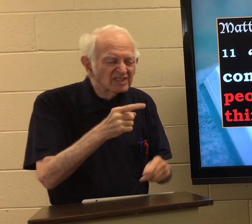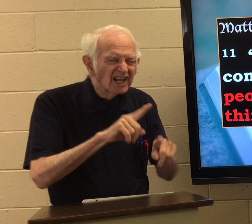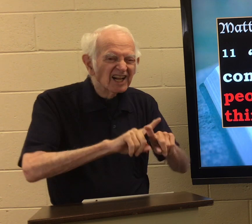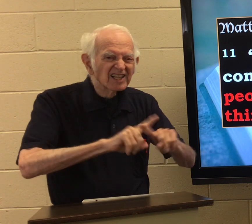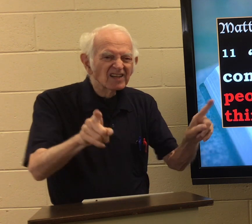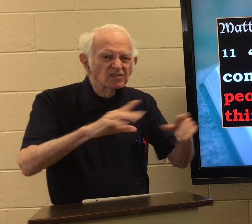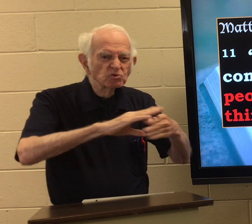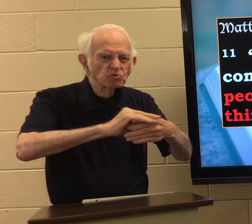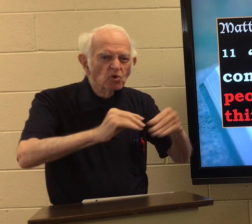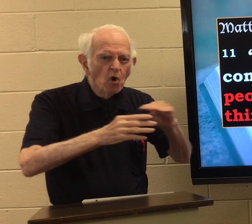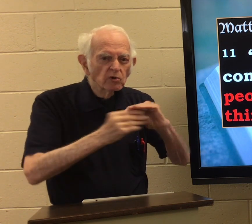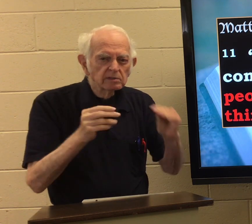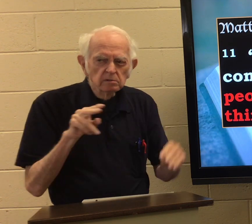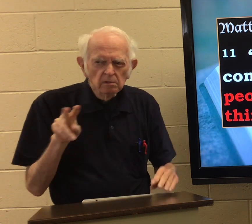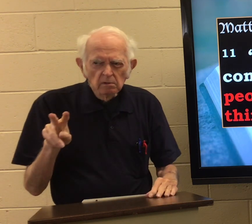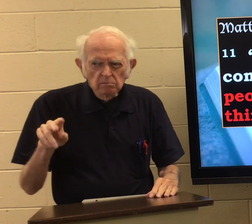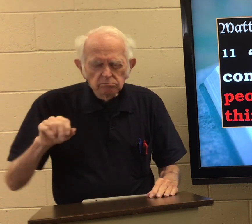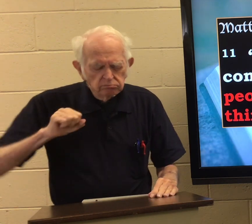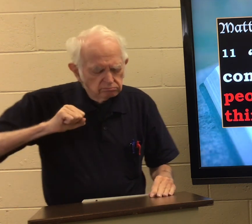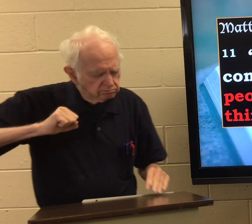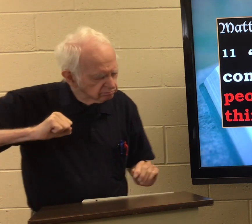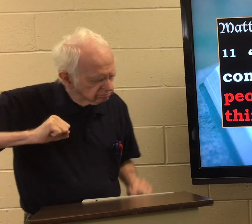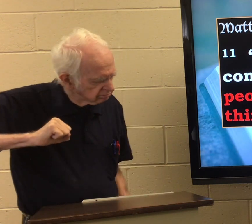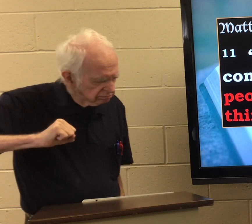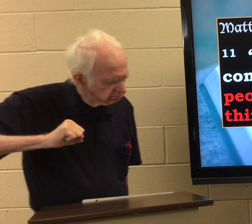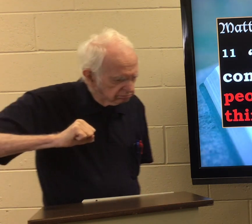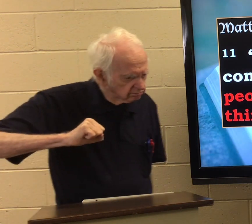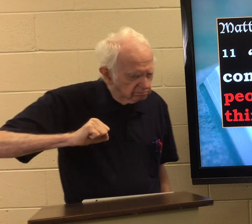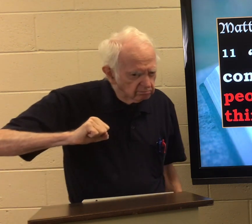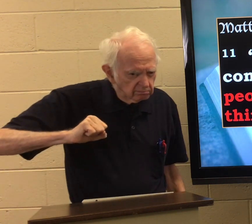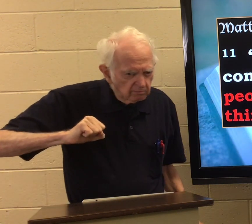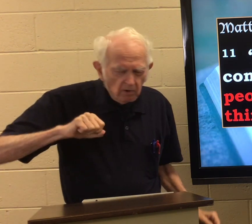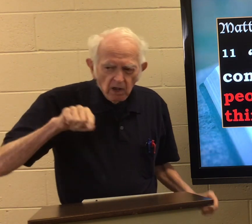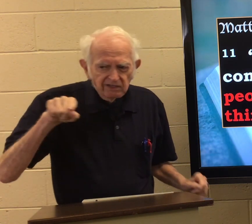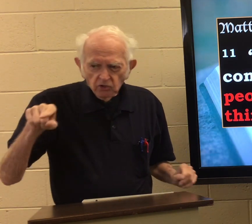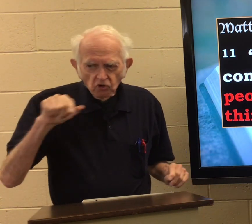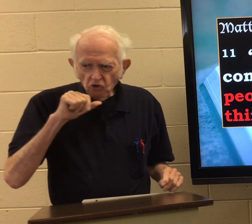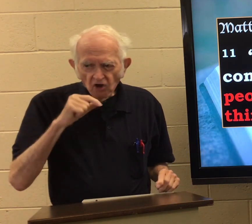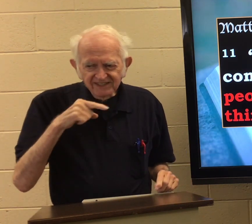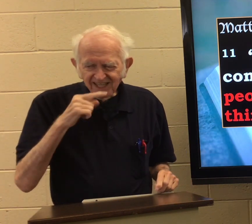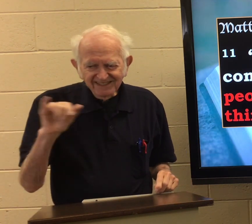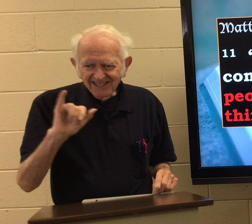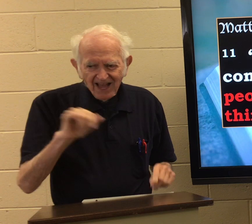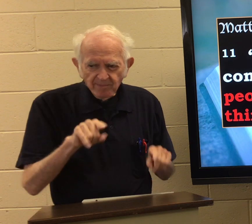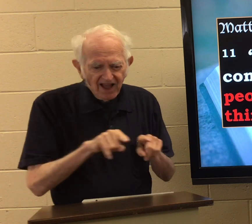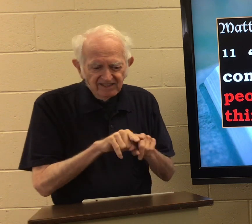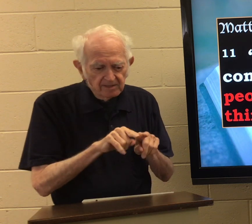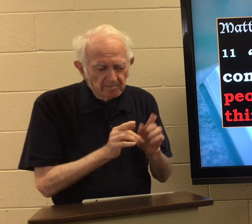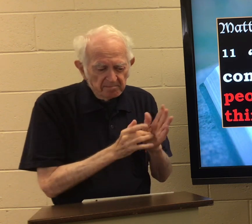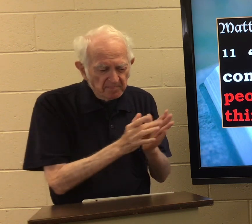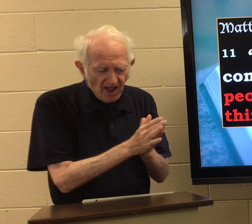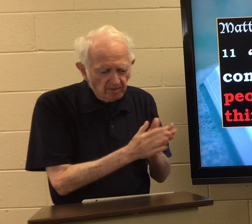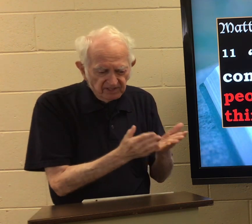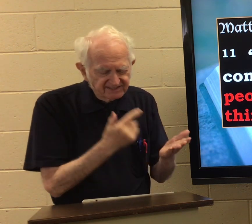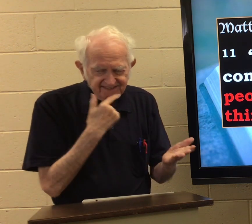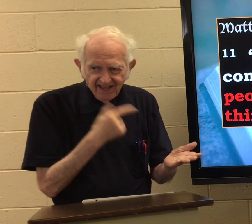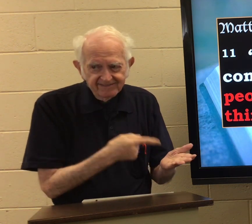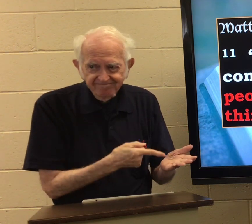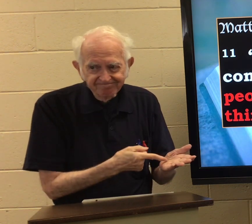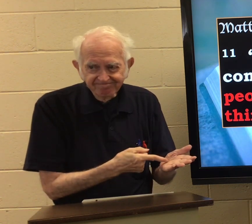someone tells you something, a different story, you can resist it. See, you don't say the same thing as what the Bible says.